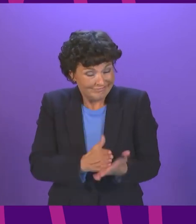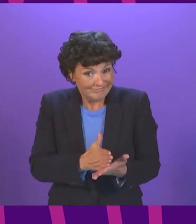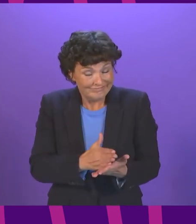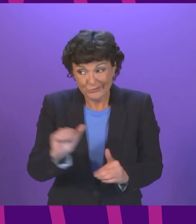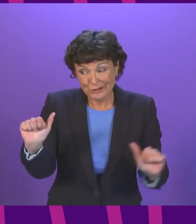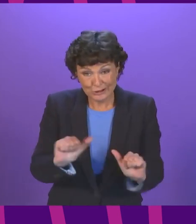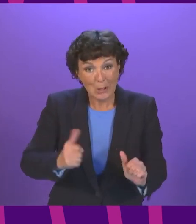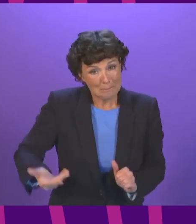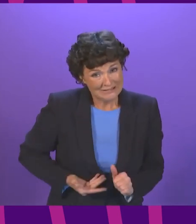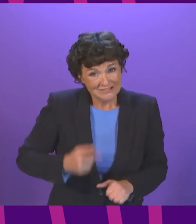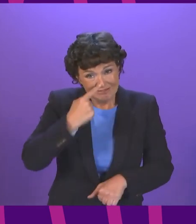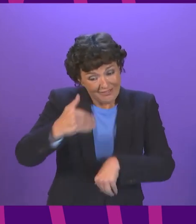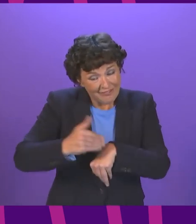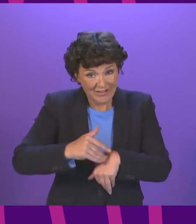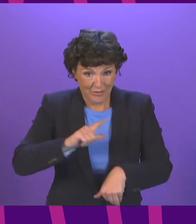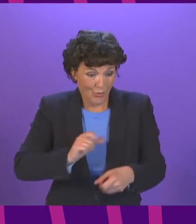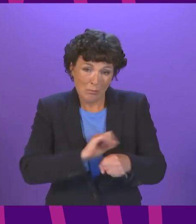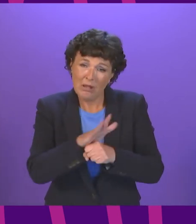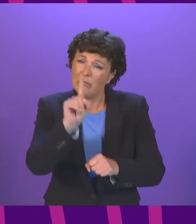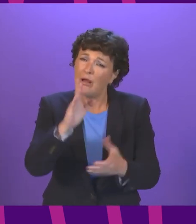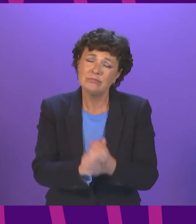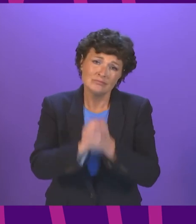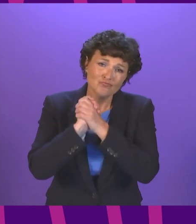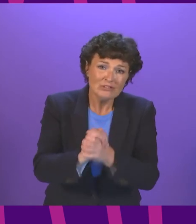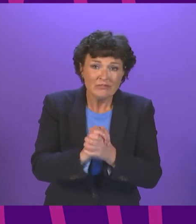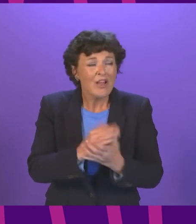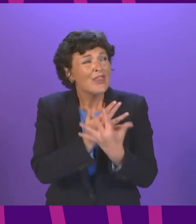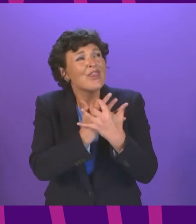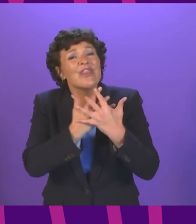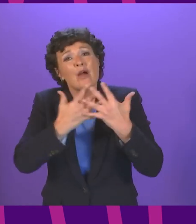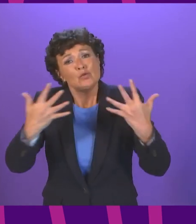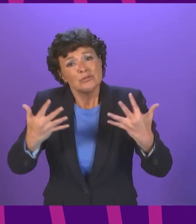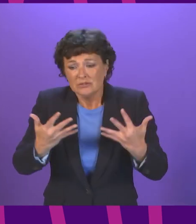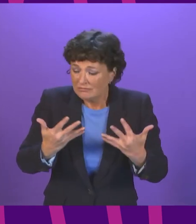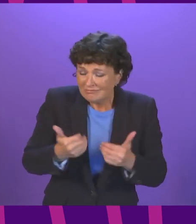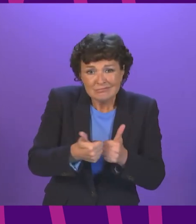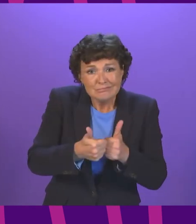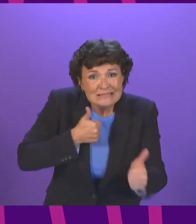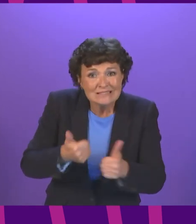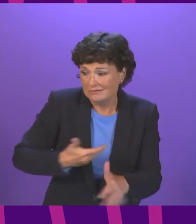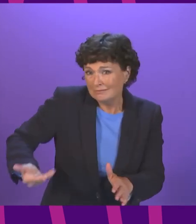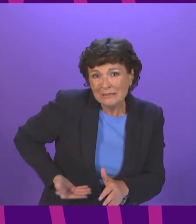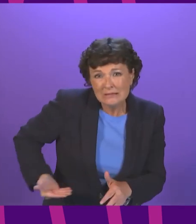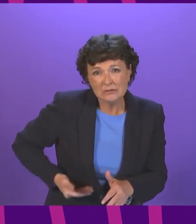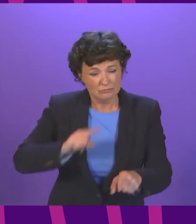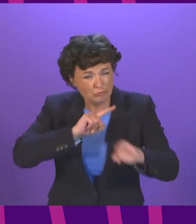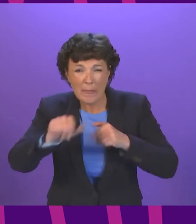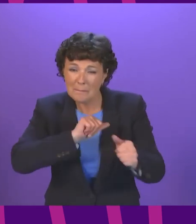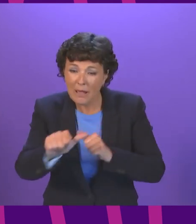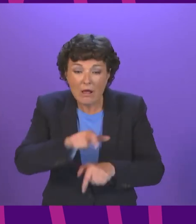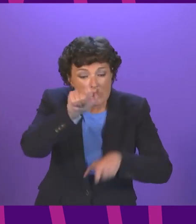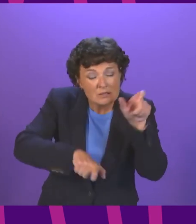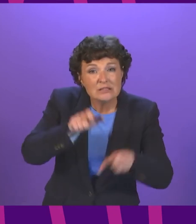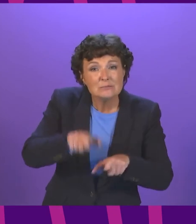pandemic I am hugely grateful for the efforts of thousands of companies across the country to keep workers and customers as safe as possible